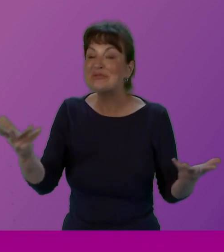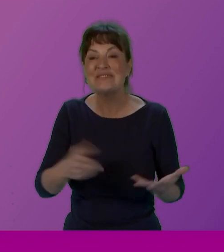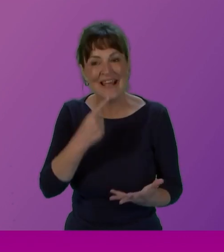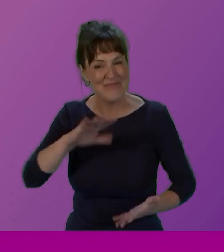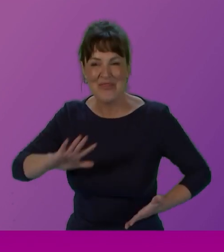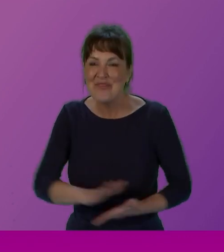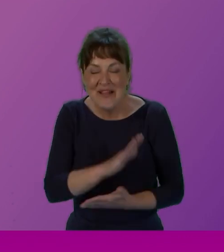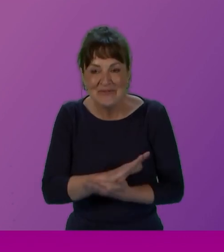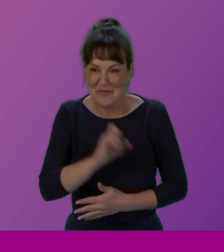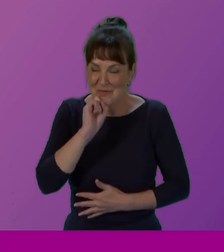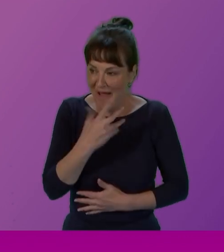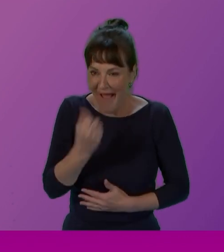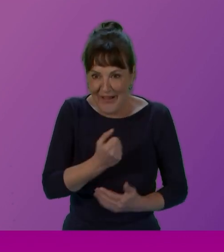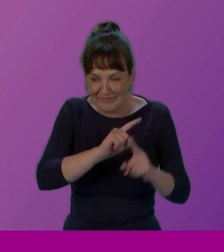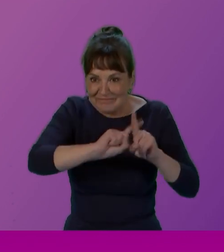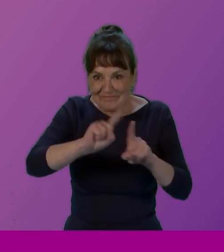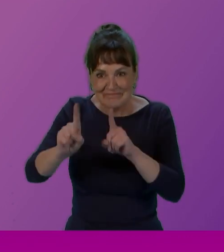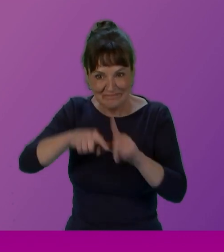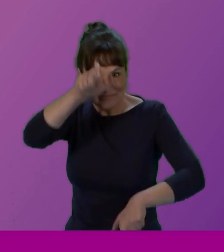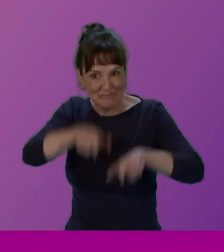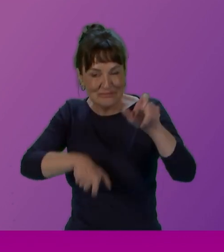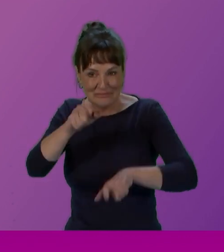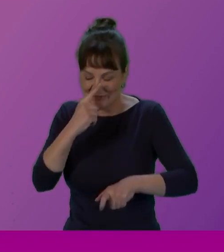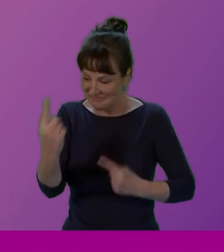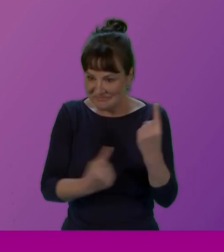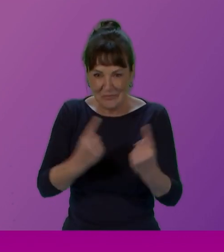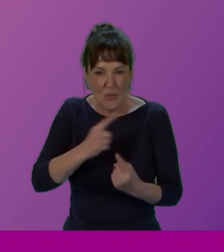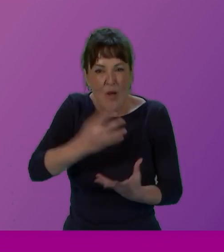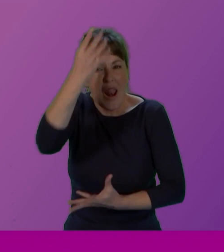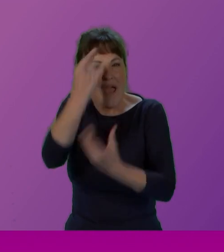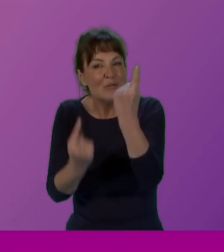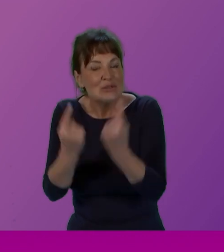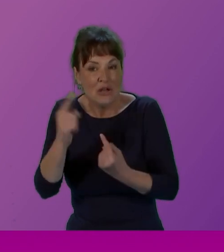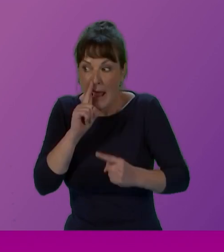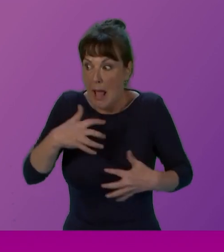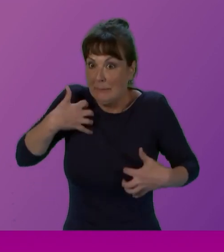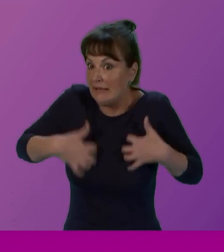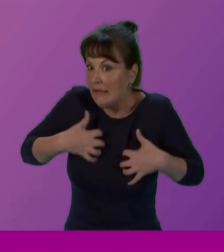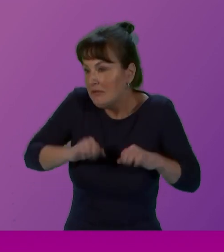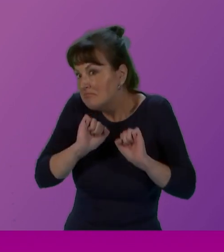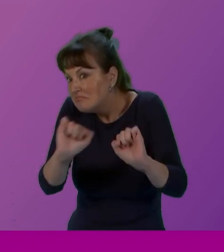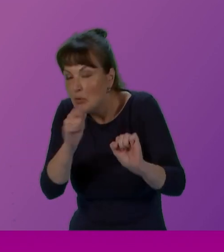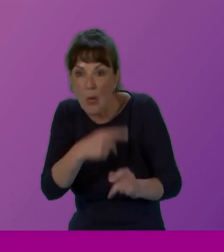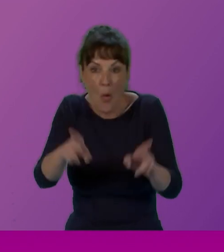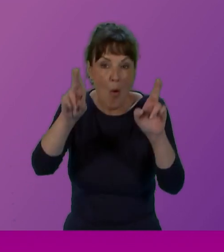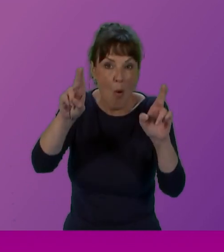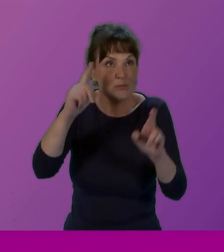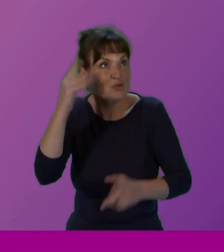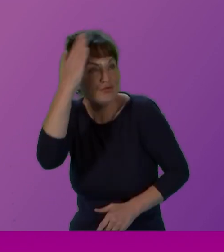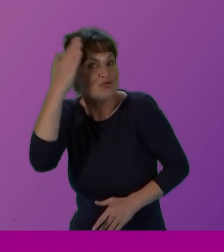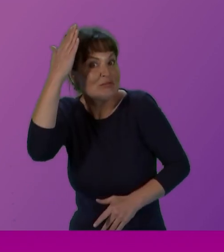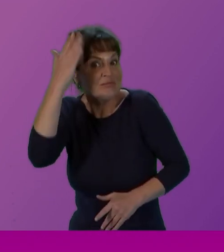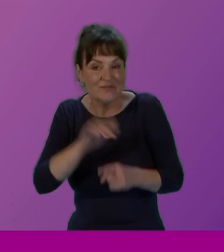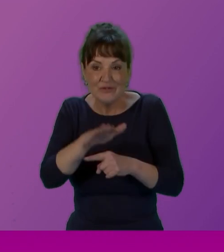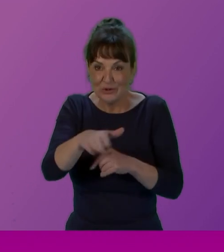we're going to hear from so many of you. As ever, we'll learn from one another. I'm really keen to hear about your hopes and aspirations for the